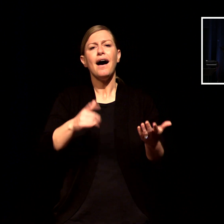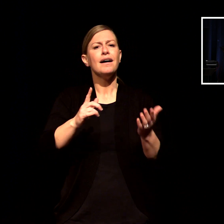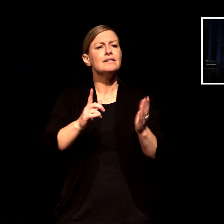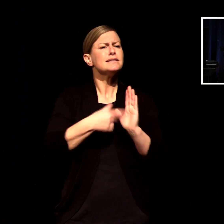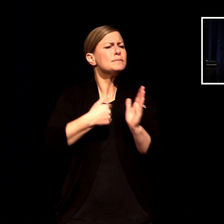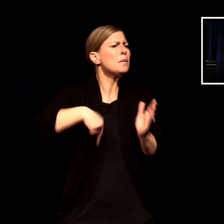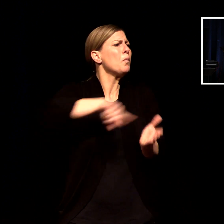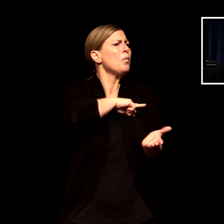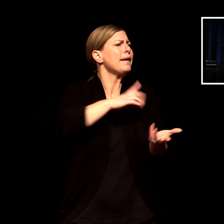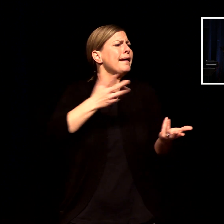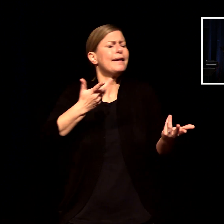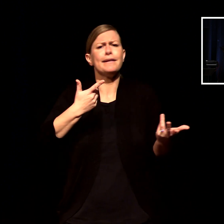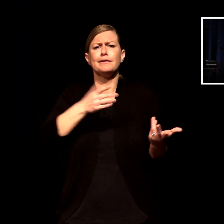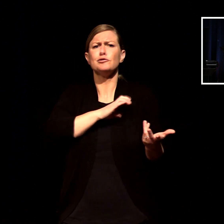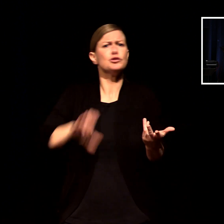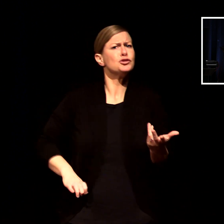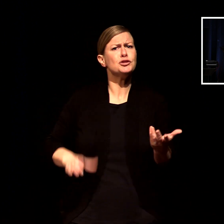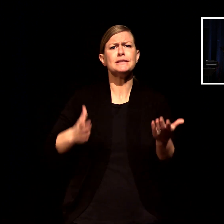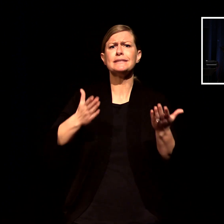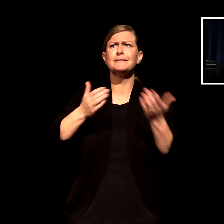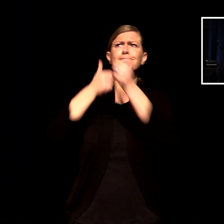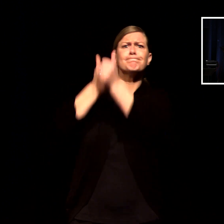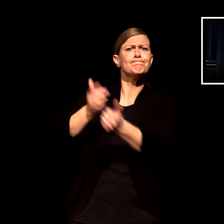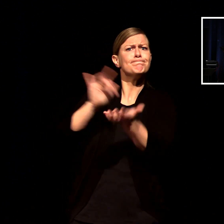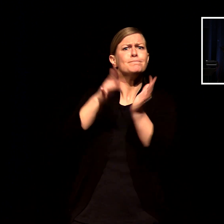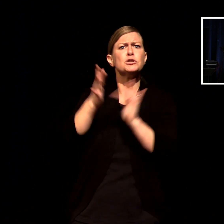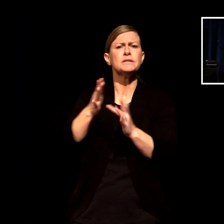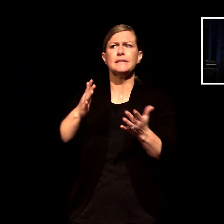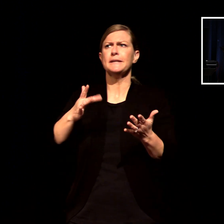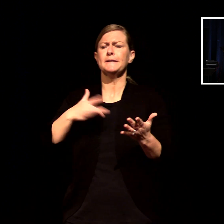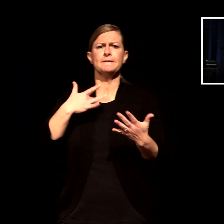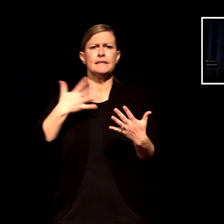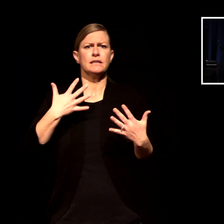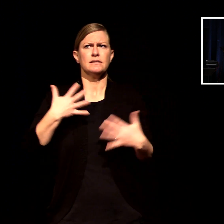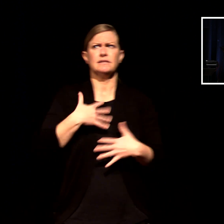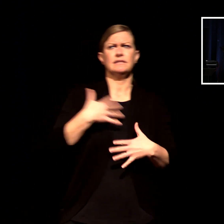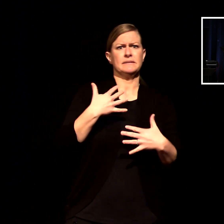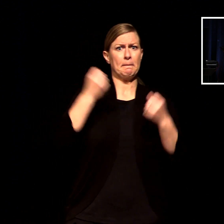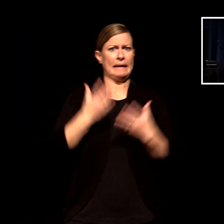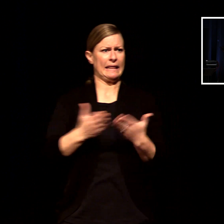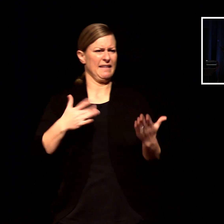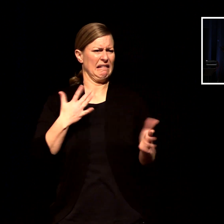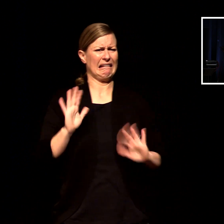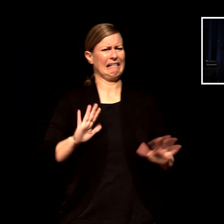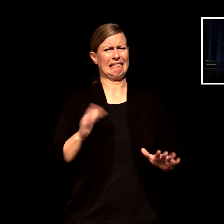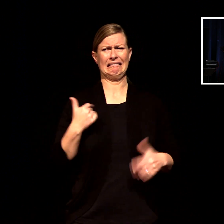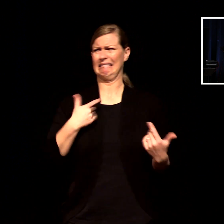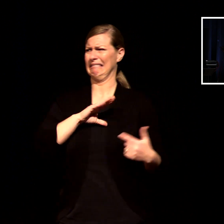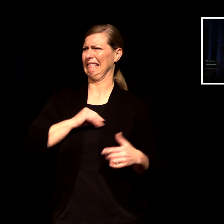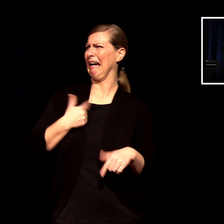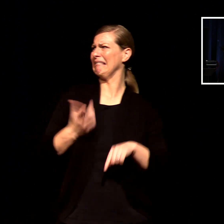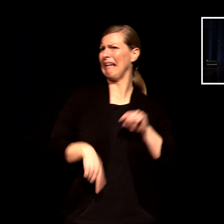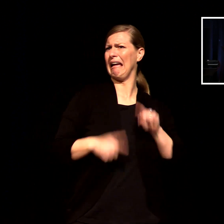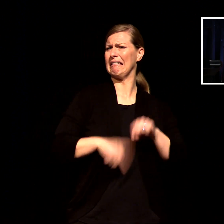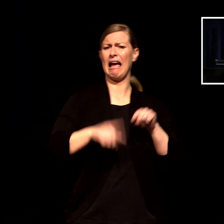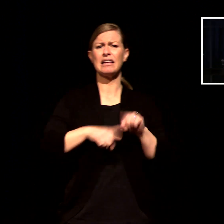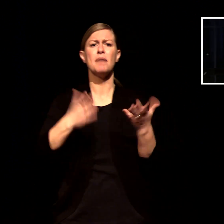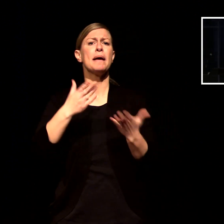in a group of people especially if it's popcorn prayer when you never know when to start that prayer because you're afraid you'll be praying over someone else or maybe it's trying to